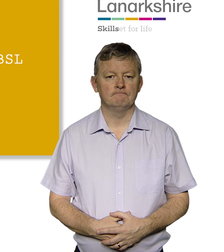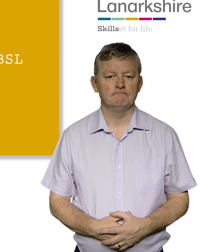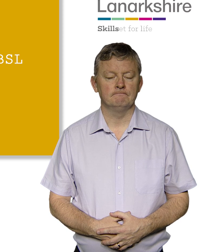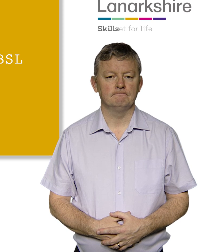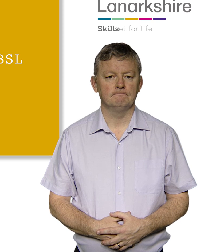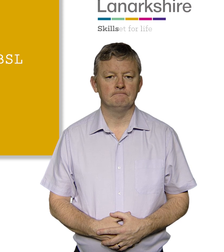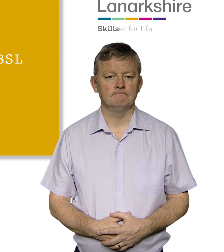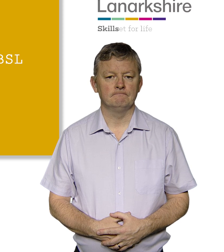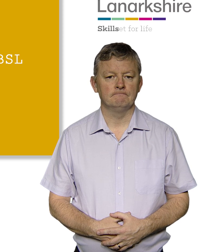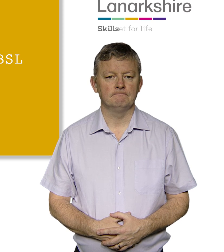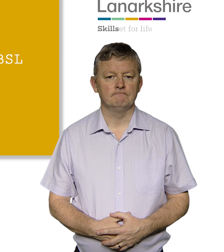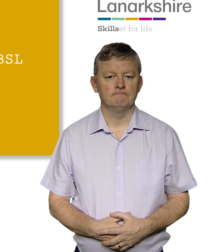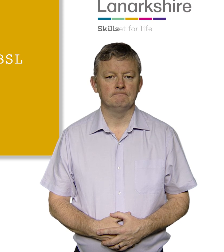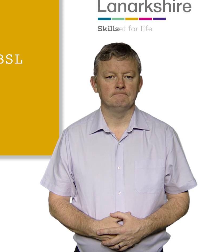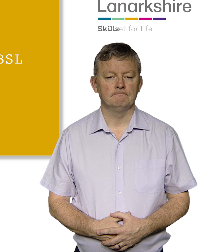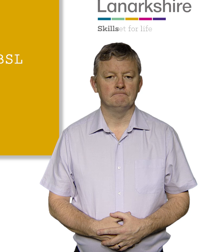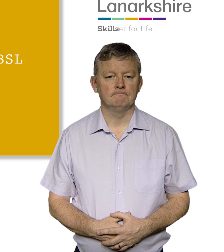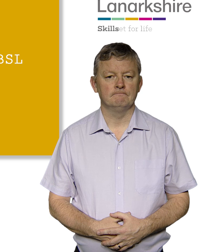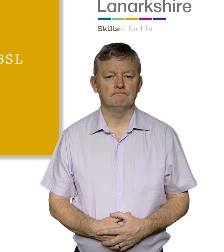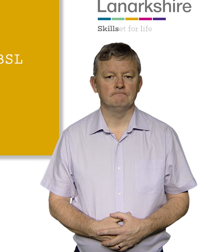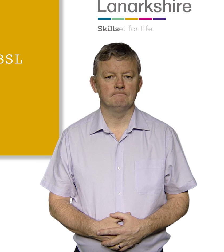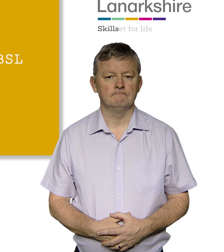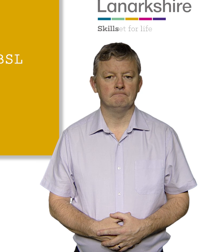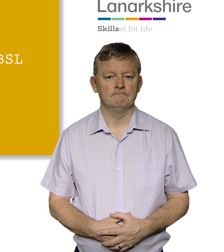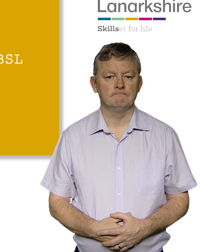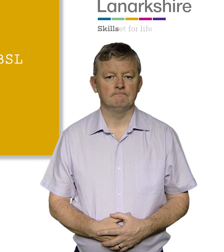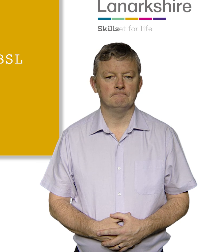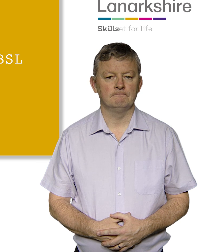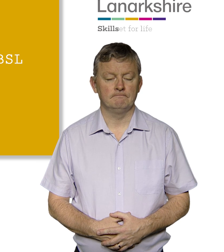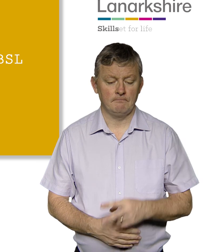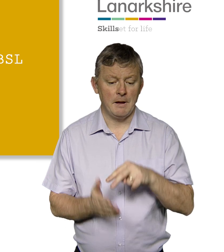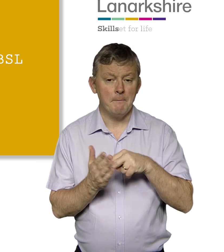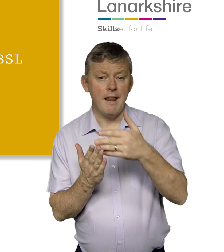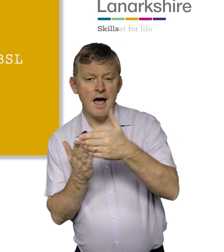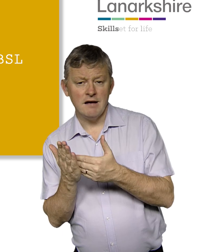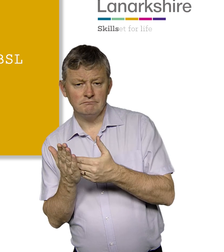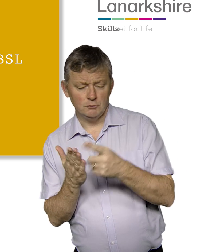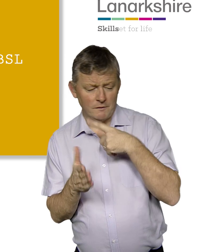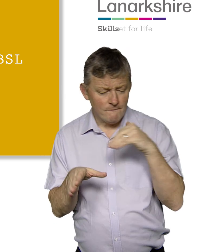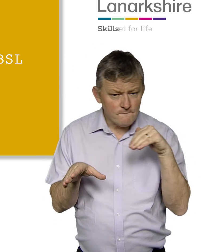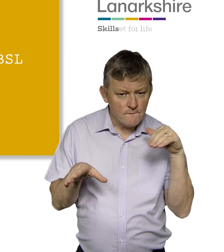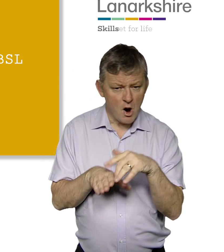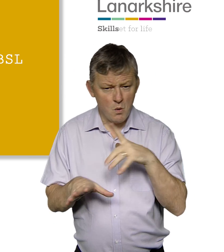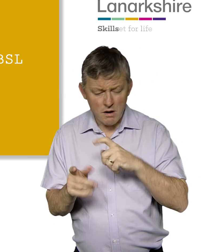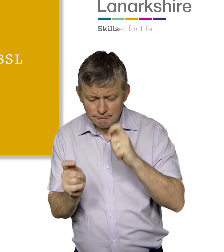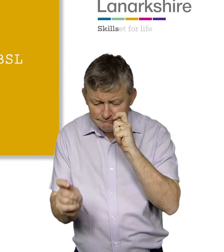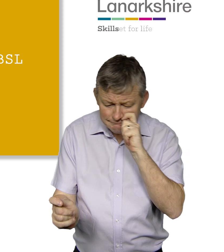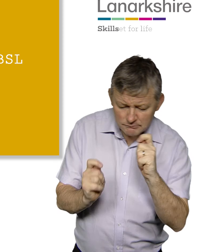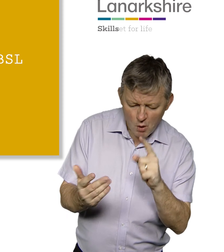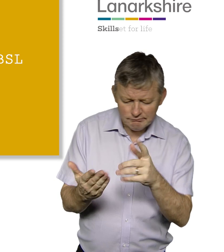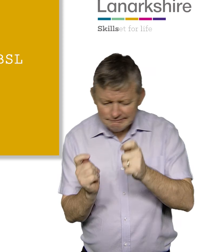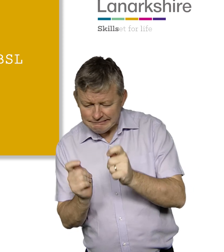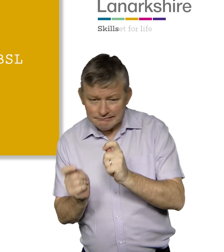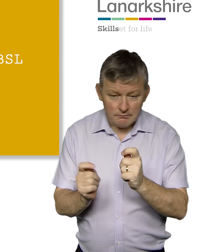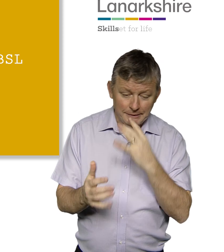.nclanarkshire